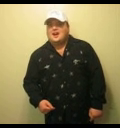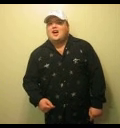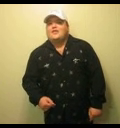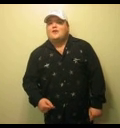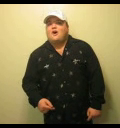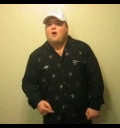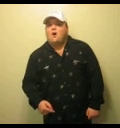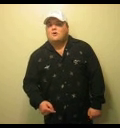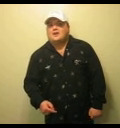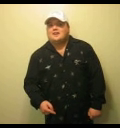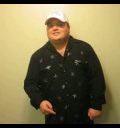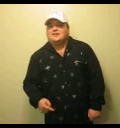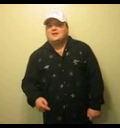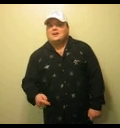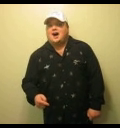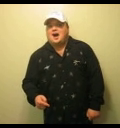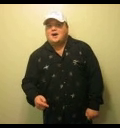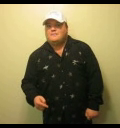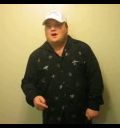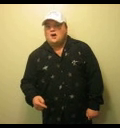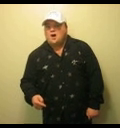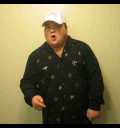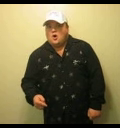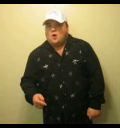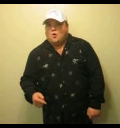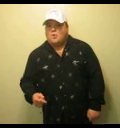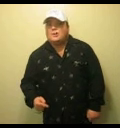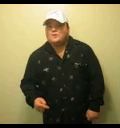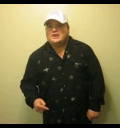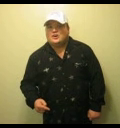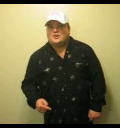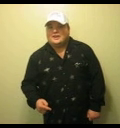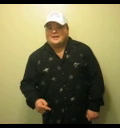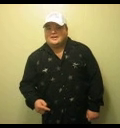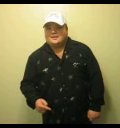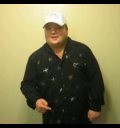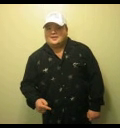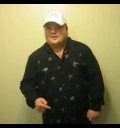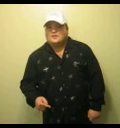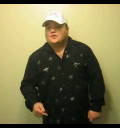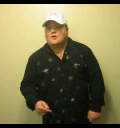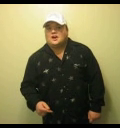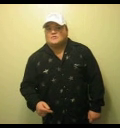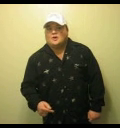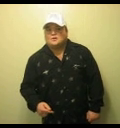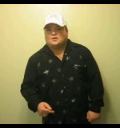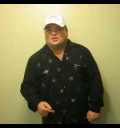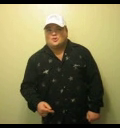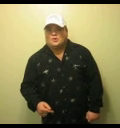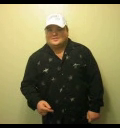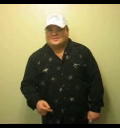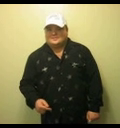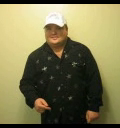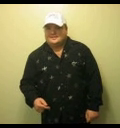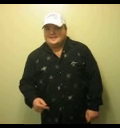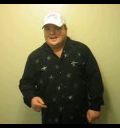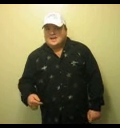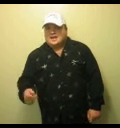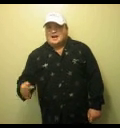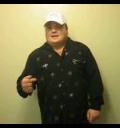the horror is going to come one week early for the Rock and Roll Luchadors. Because